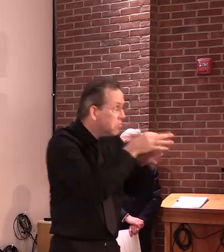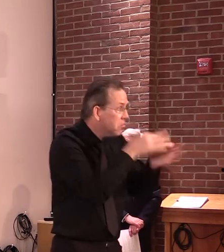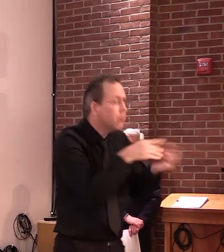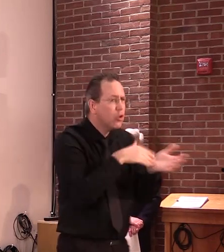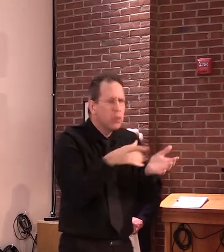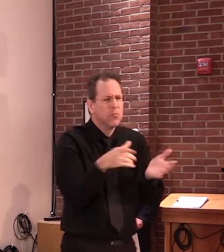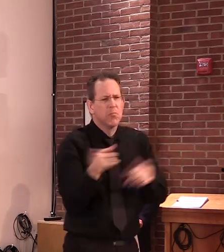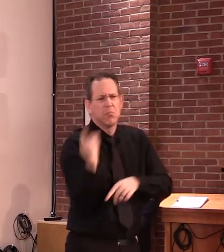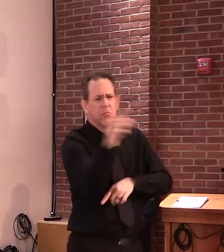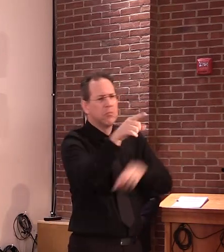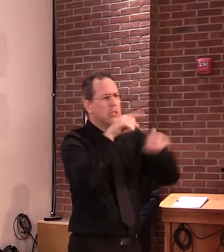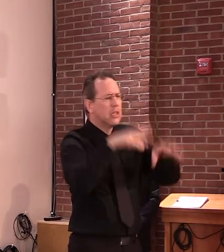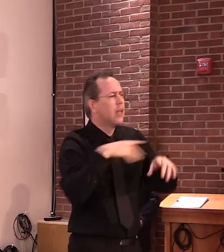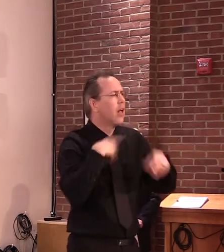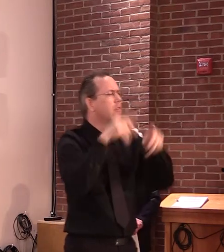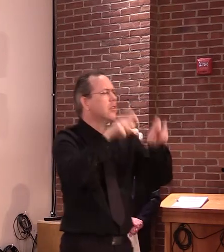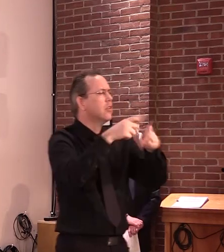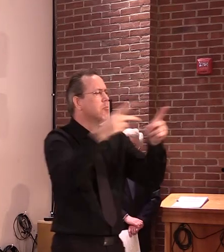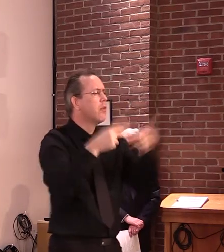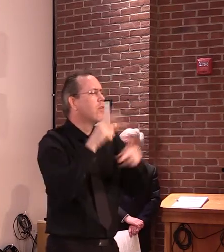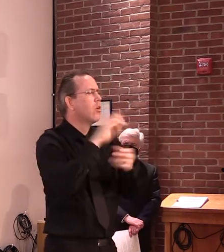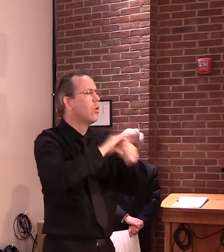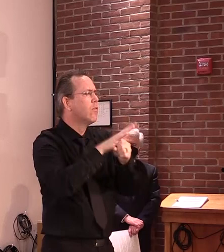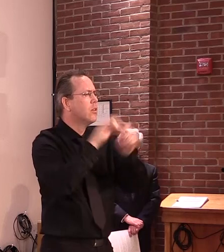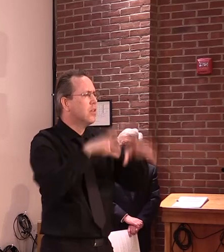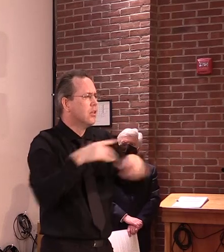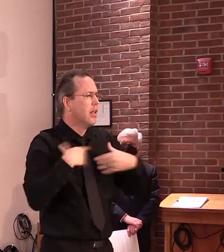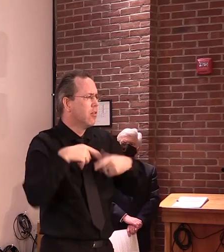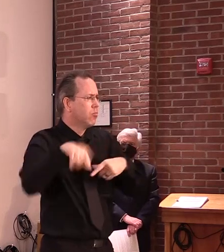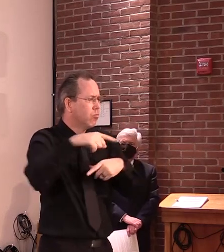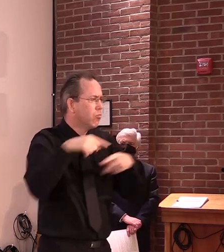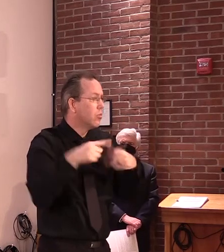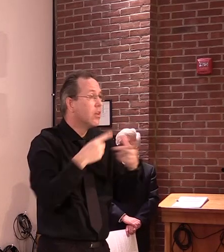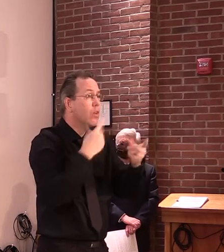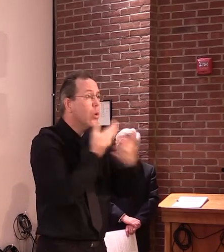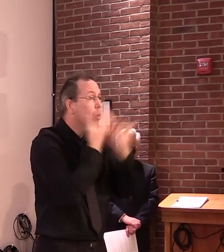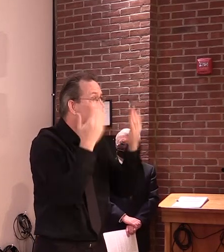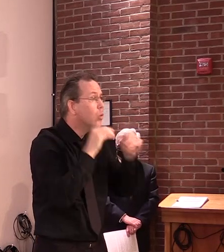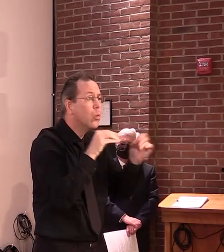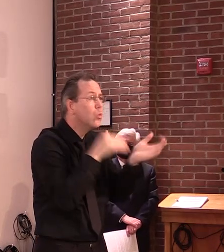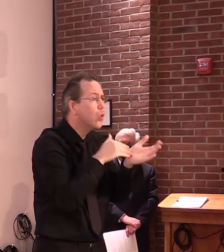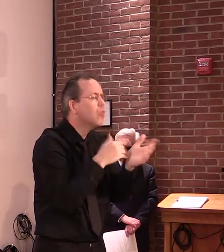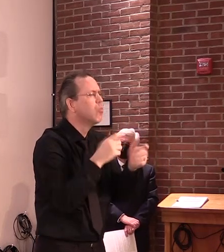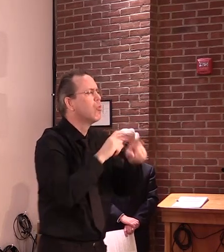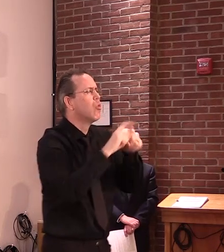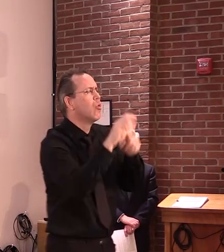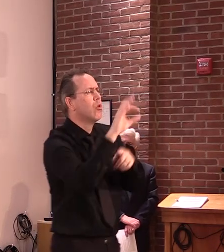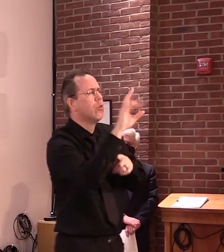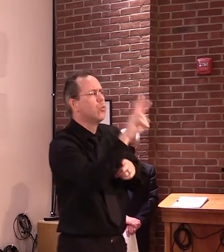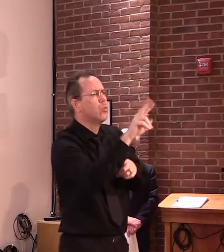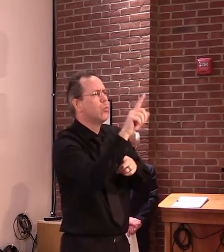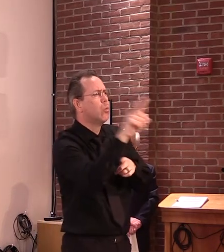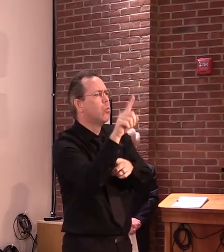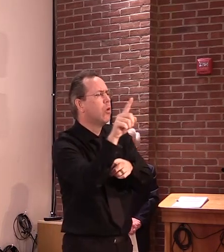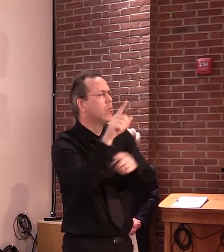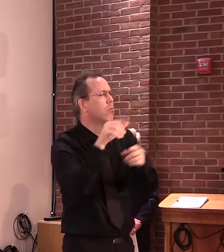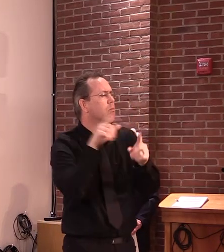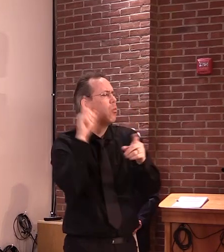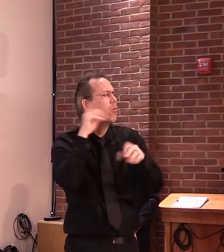don't have a health care provider, call 2-1-1 to connect with a community or hospital-connected clinic.